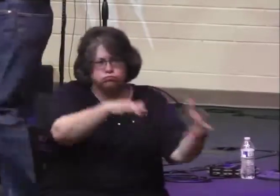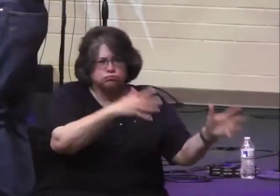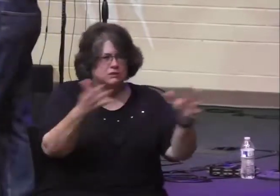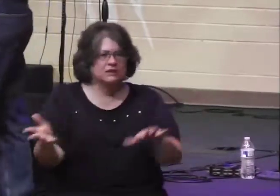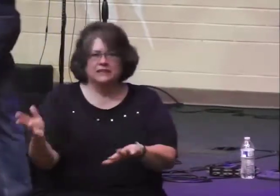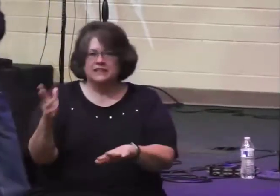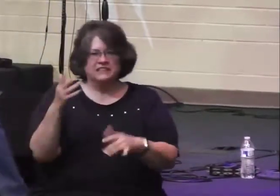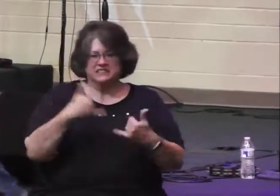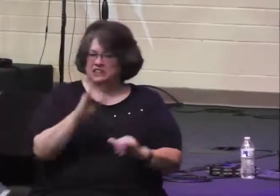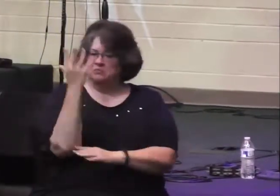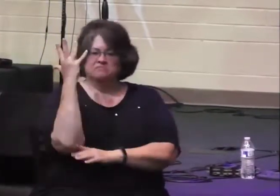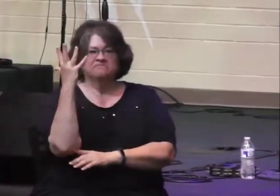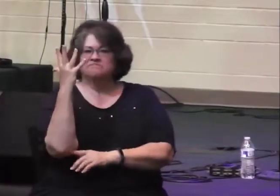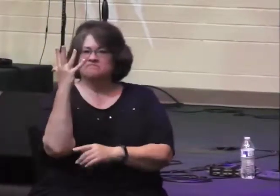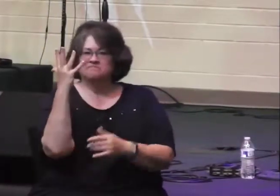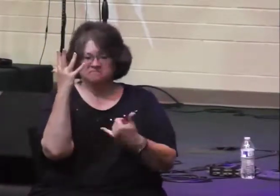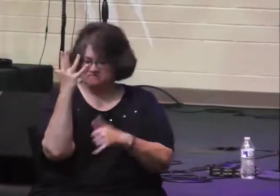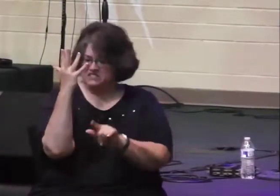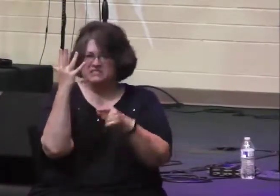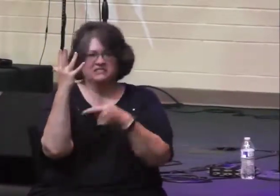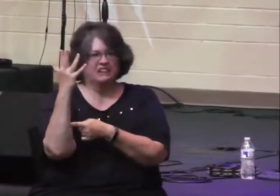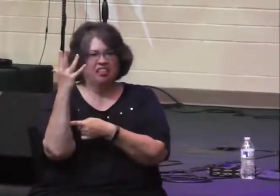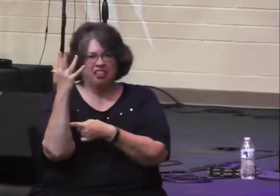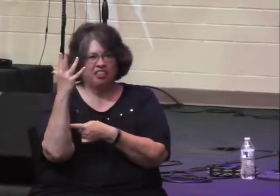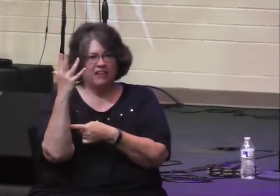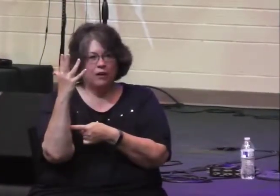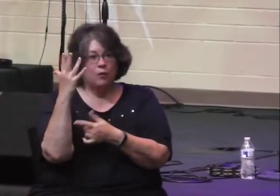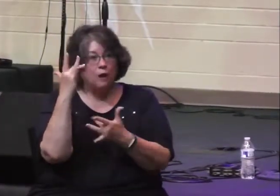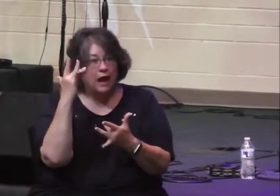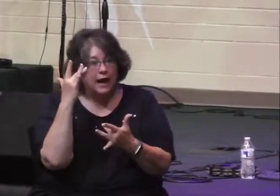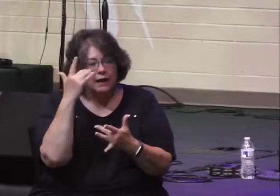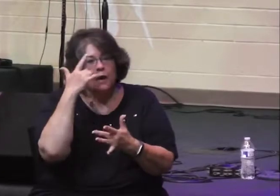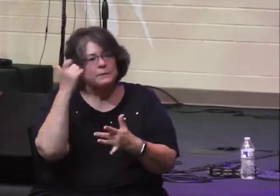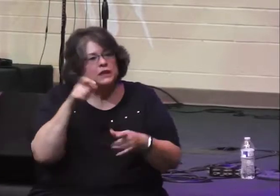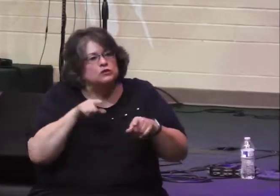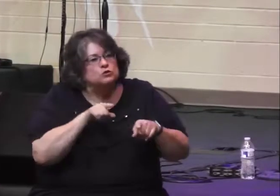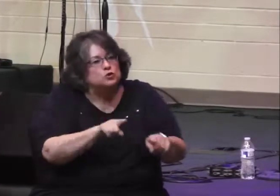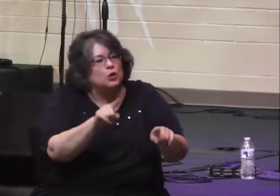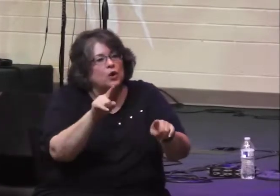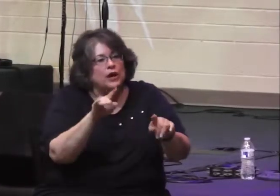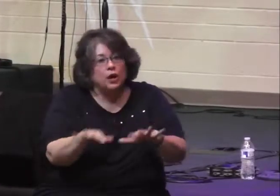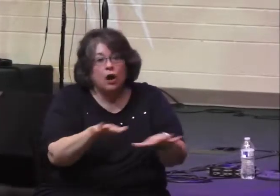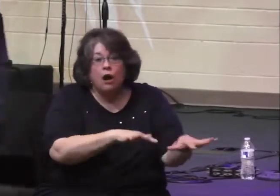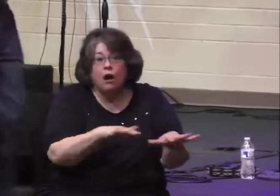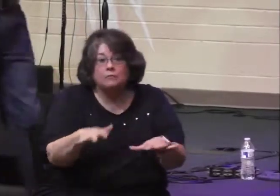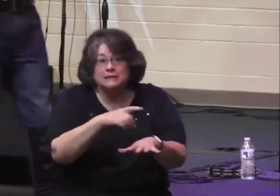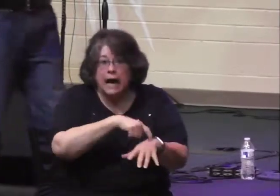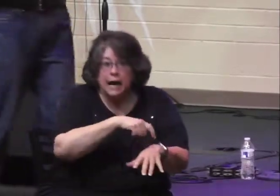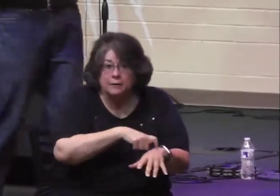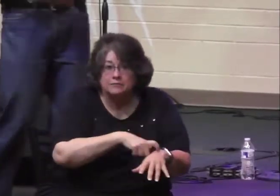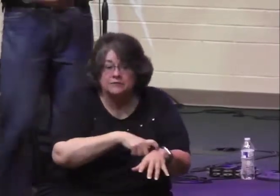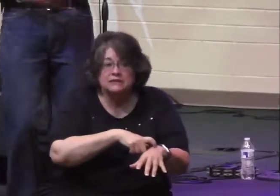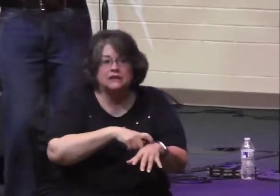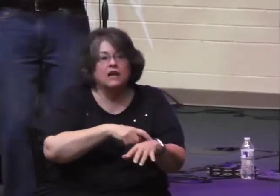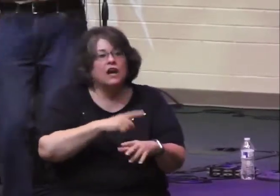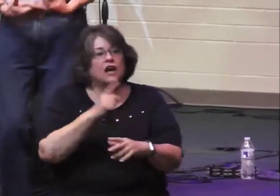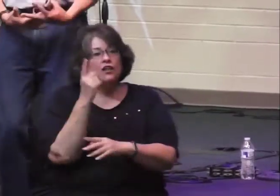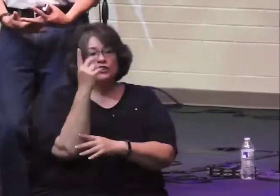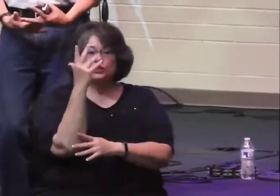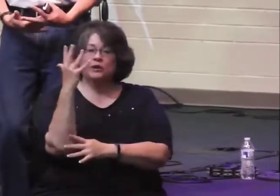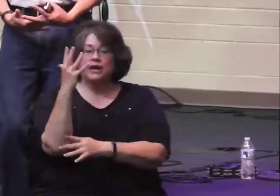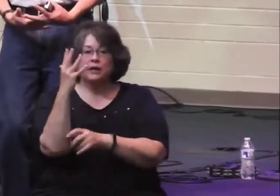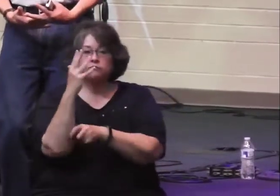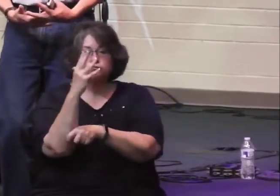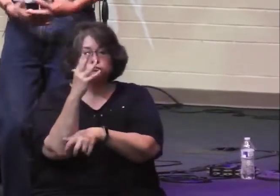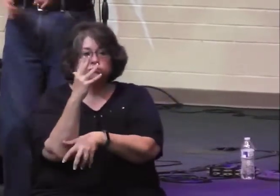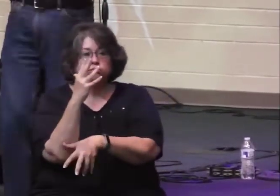sunny days. And we prepare ourselves to face life's great crises when we daily grow in